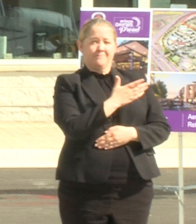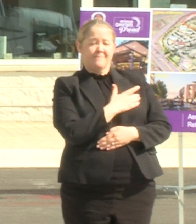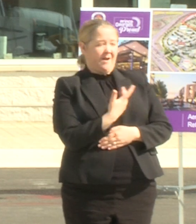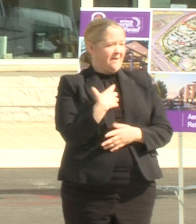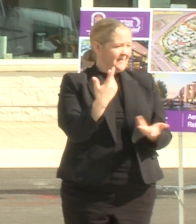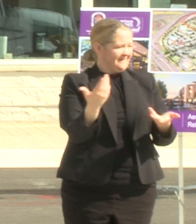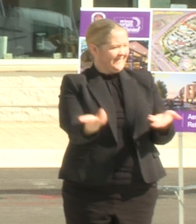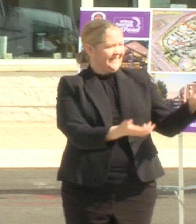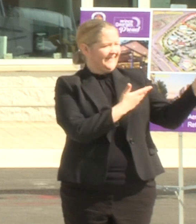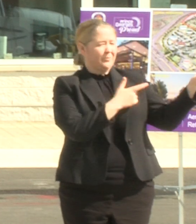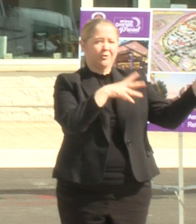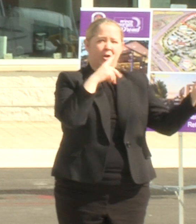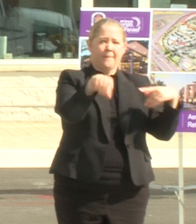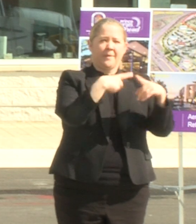210 on the park